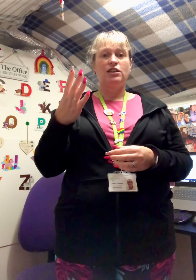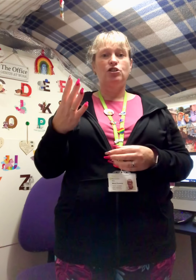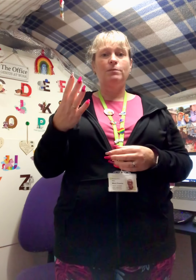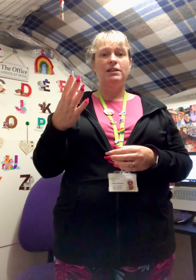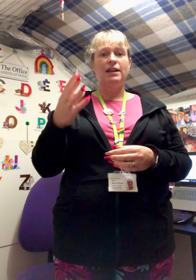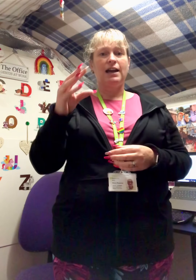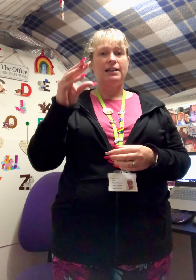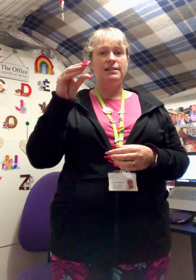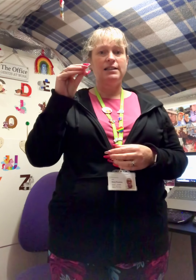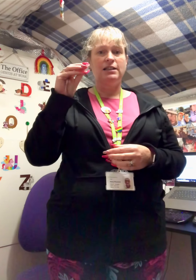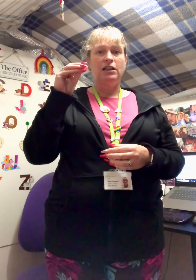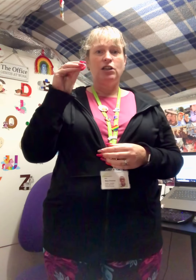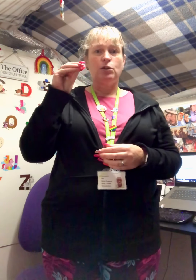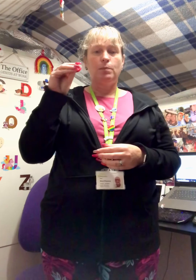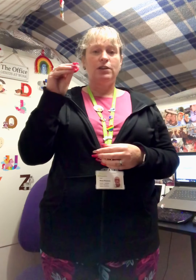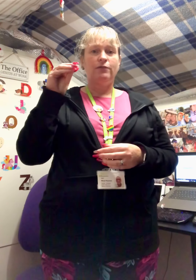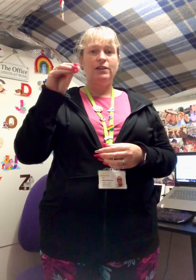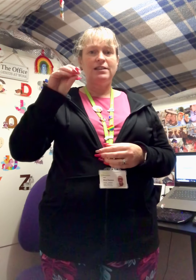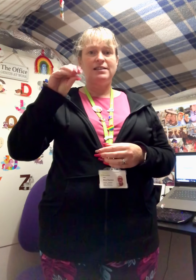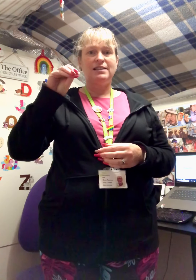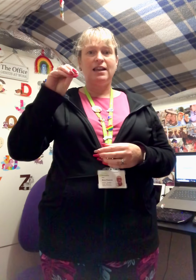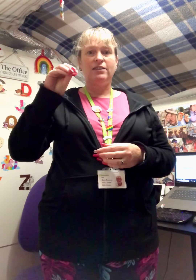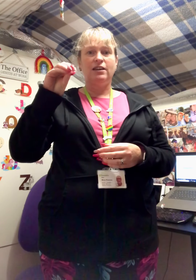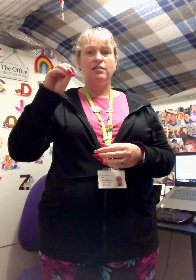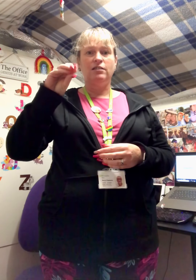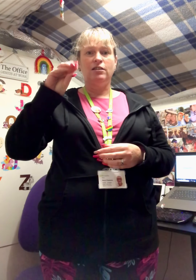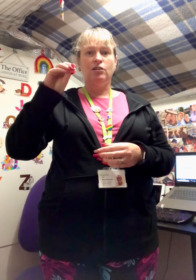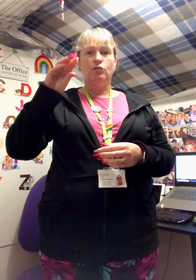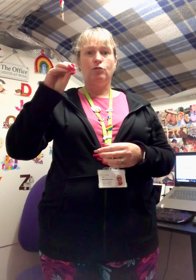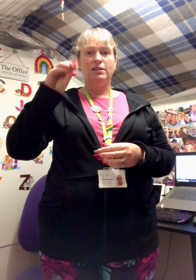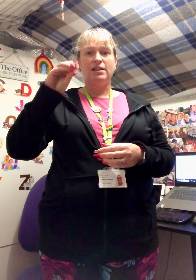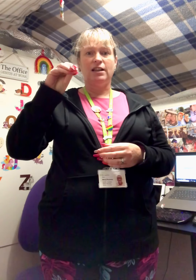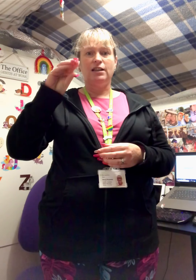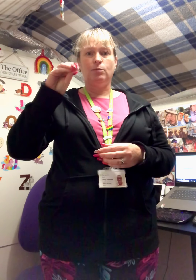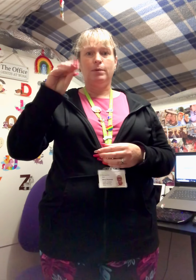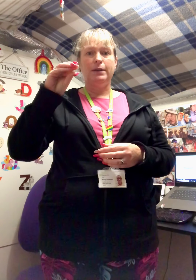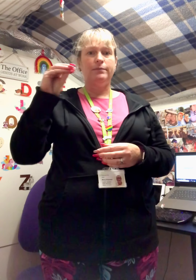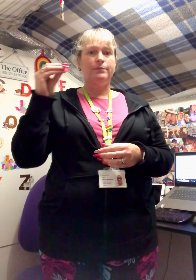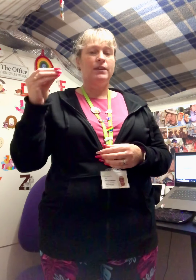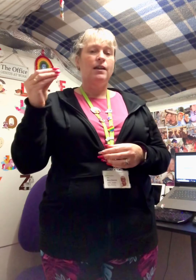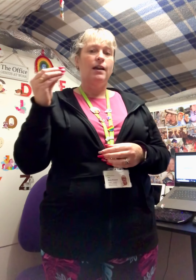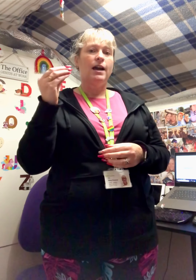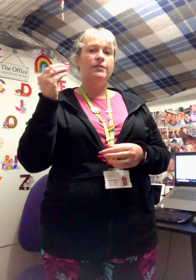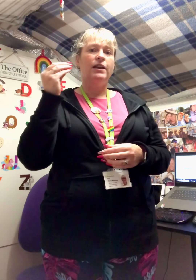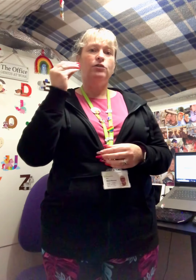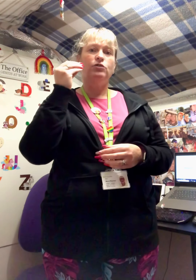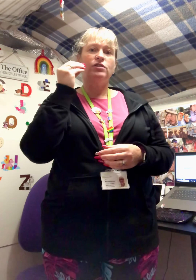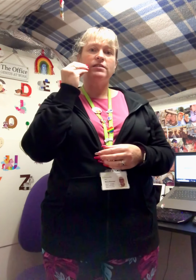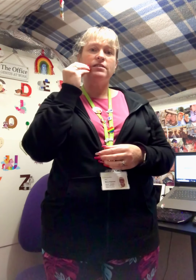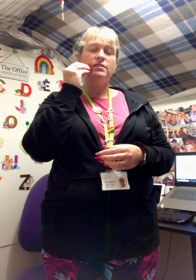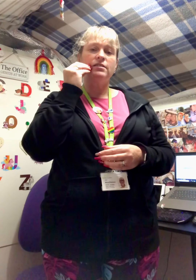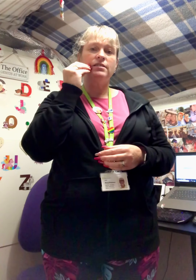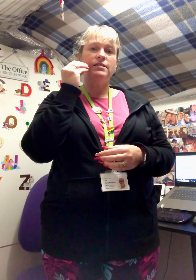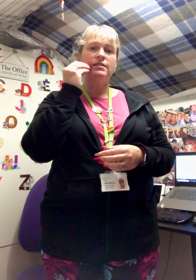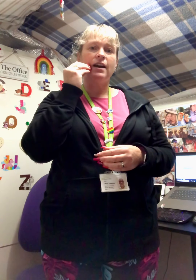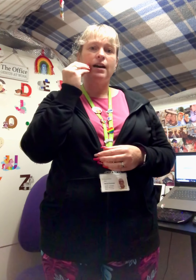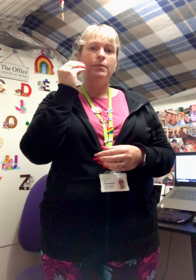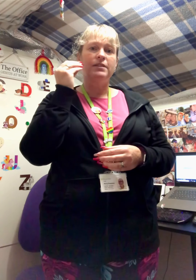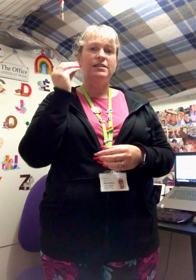dominant hand you put your fingers together almost like a little puppet and then you just tap the side